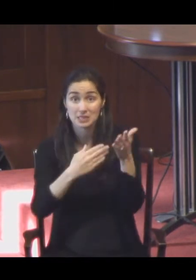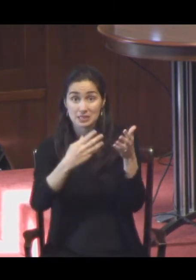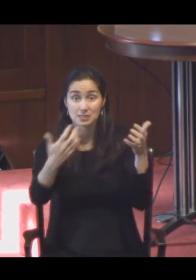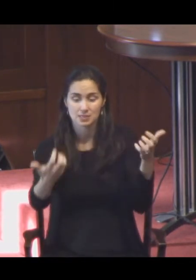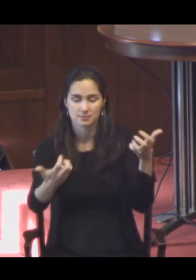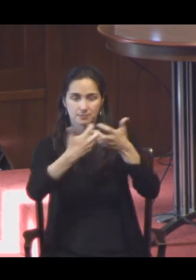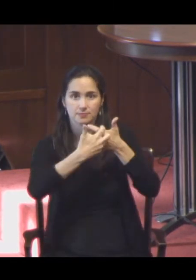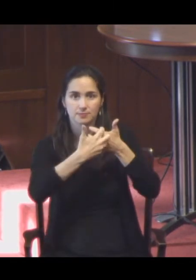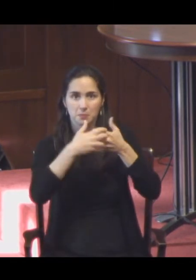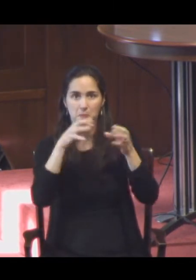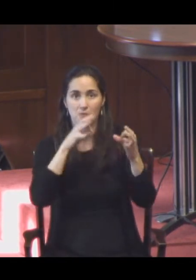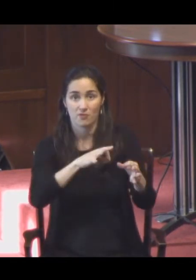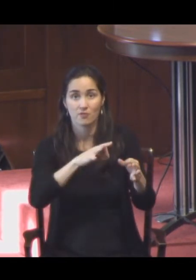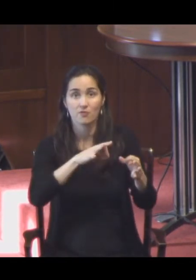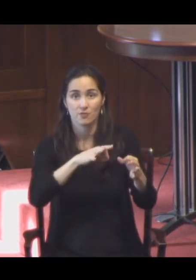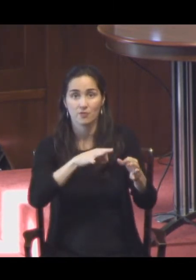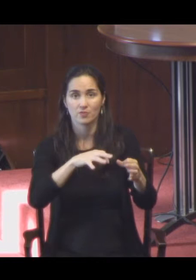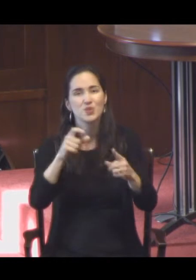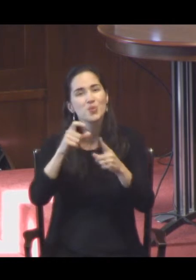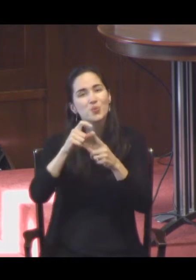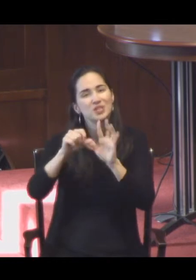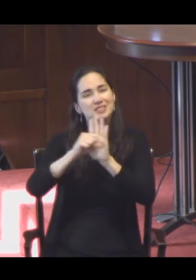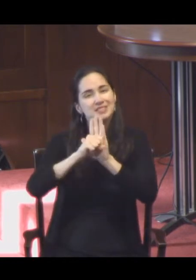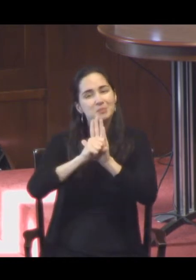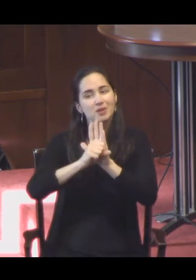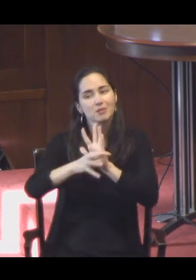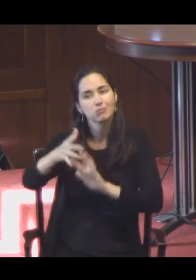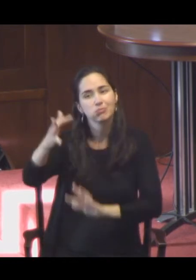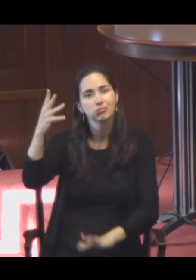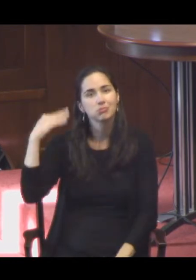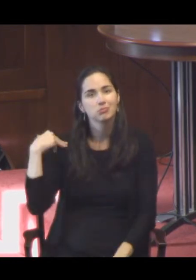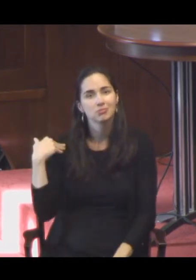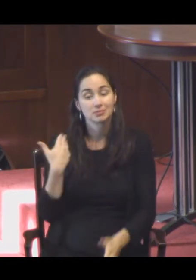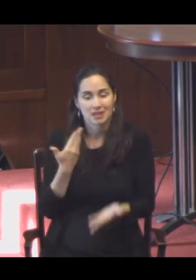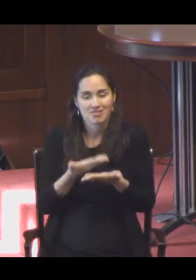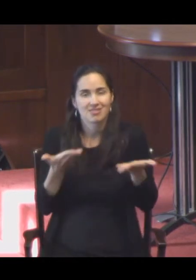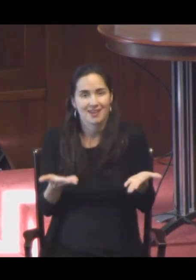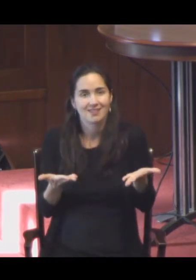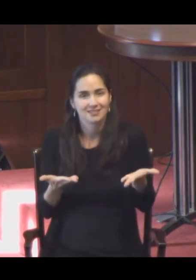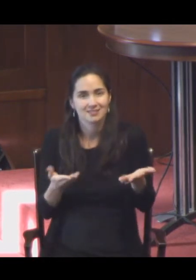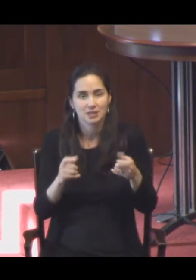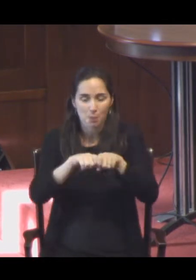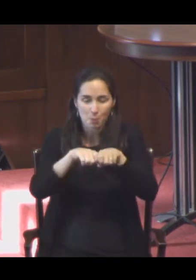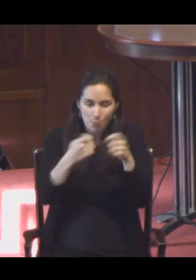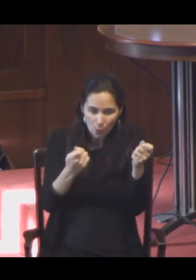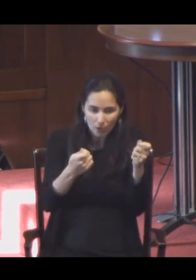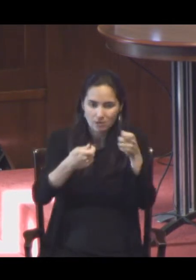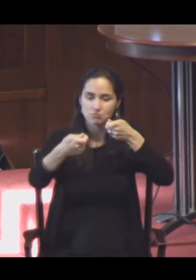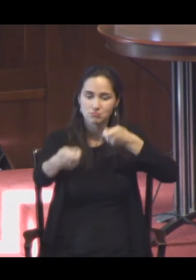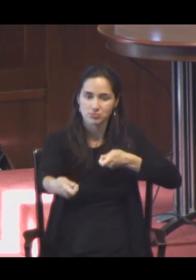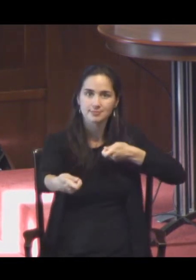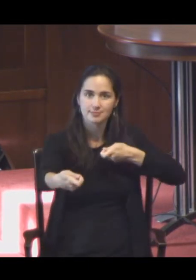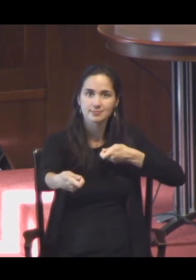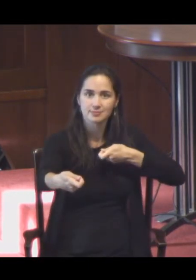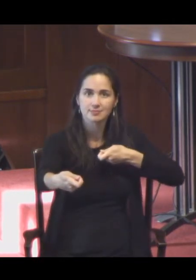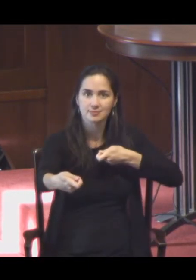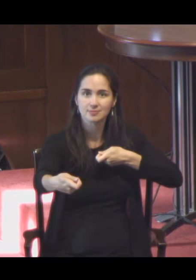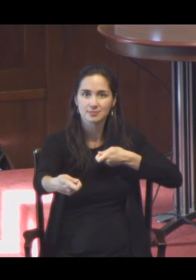So the word symbol was originally an object that was broken as a tile of welcome, a tessera hospitalis. And the two pieces are fitted together,